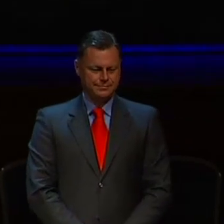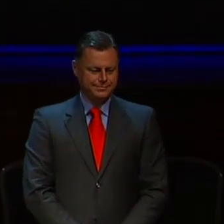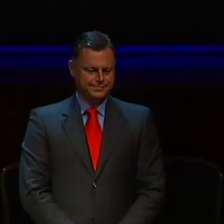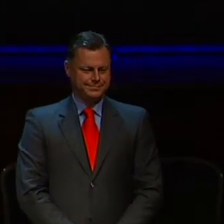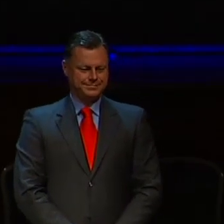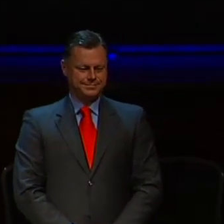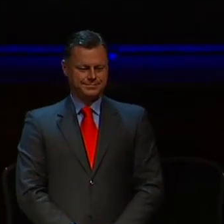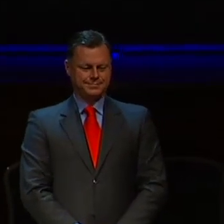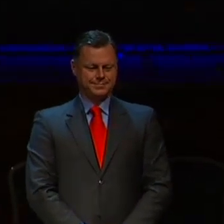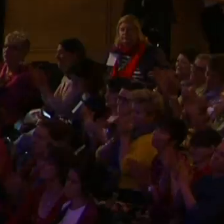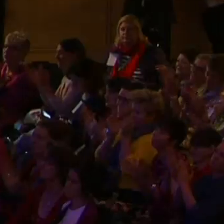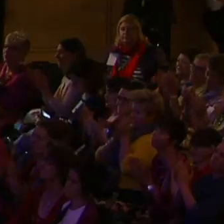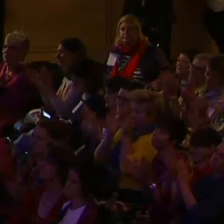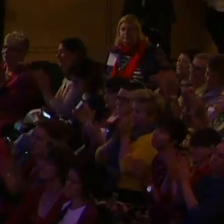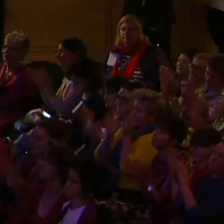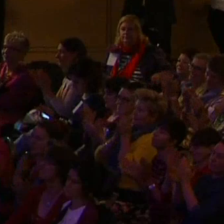Thank you